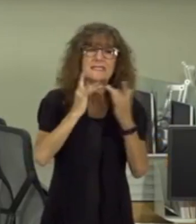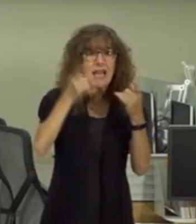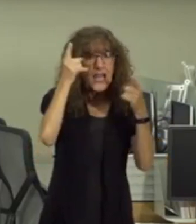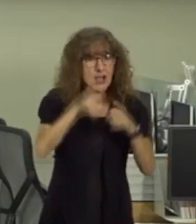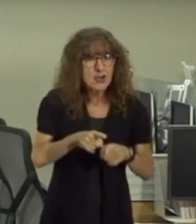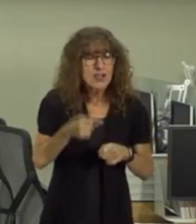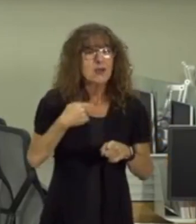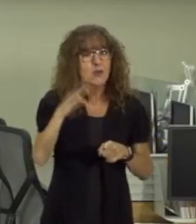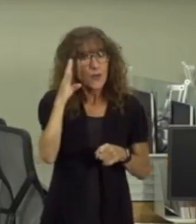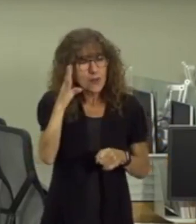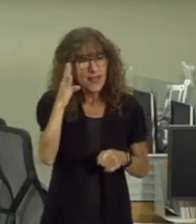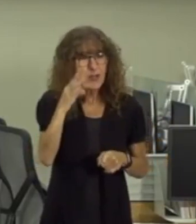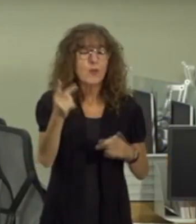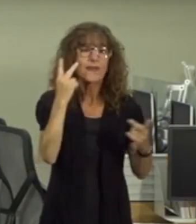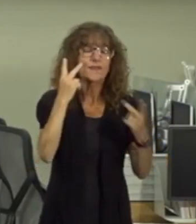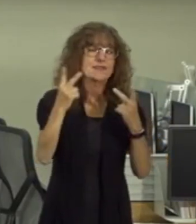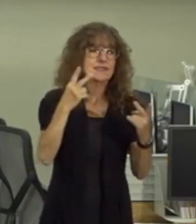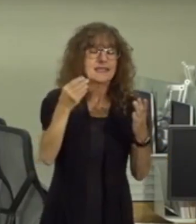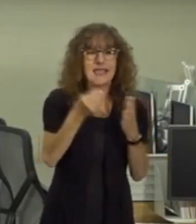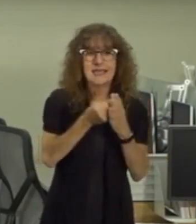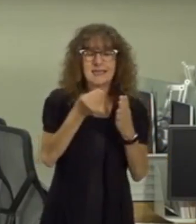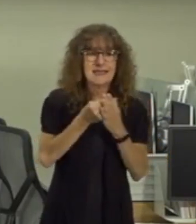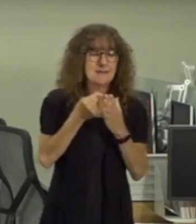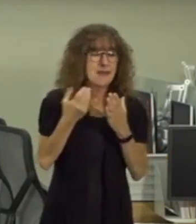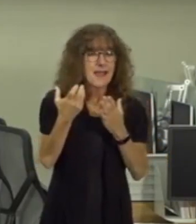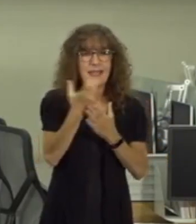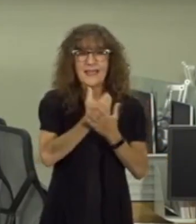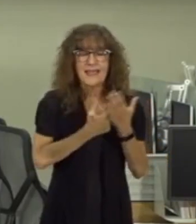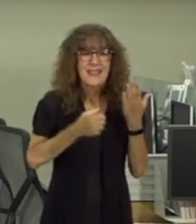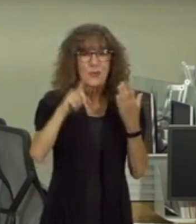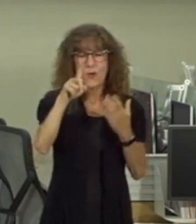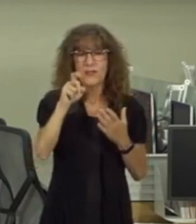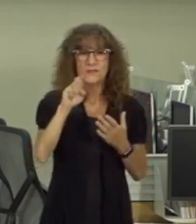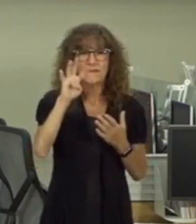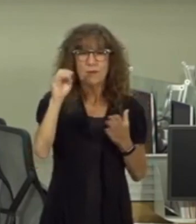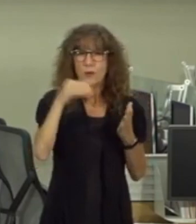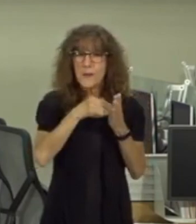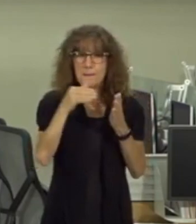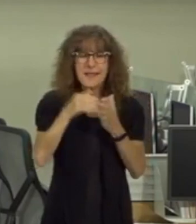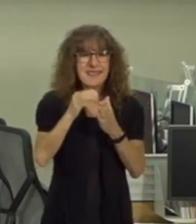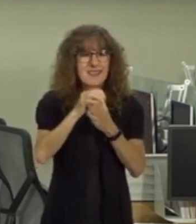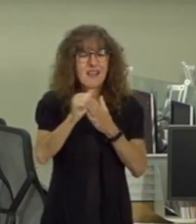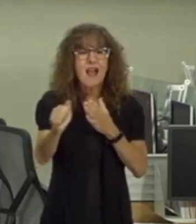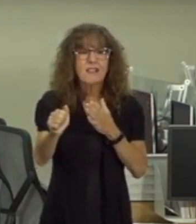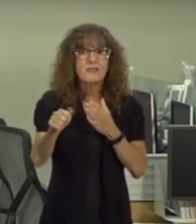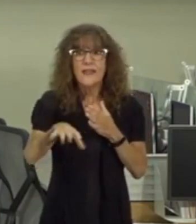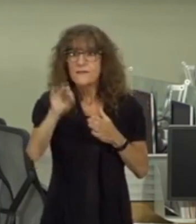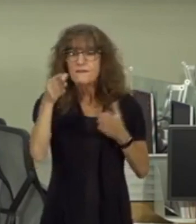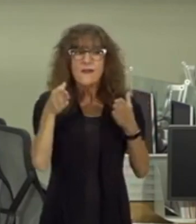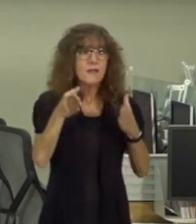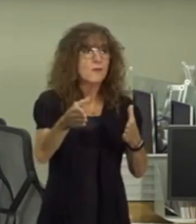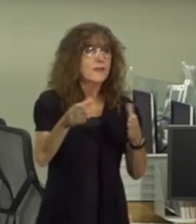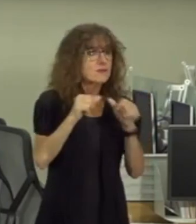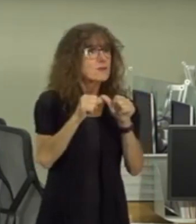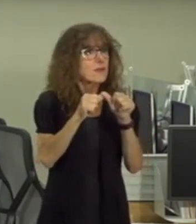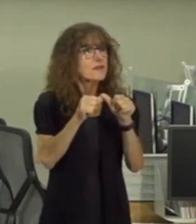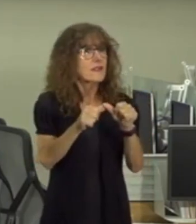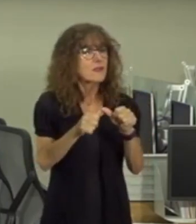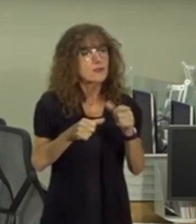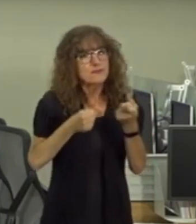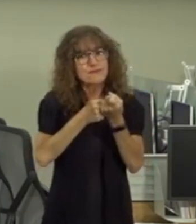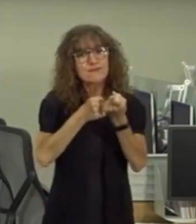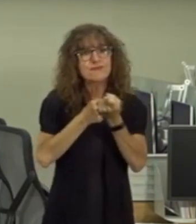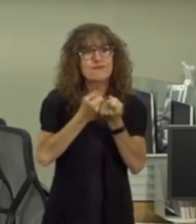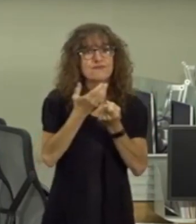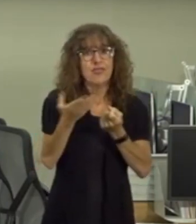that we are going to we've seen revenue write-downs of 140 million dollars or so so we're going to have to find ways to continue to fund